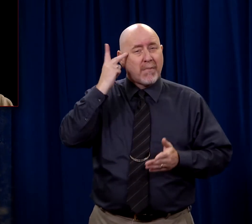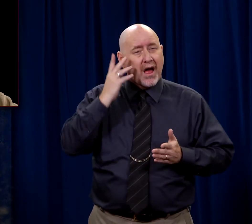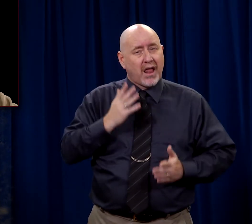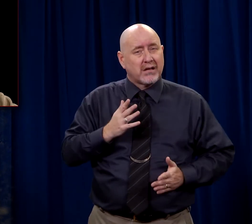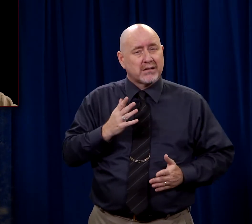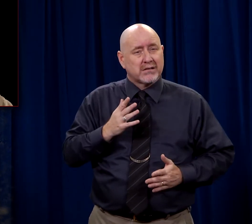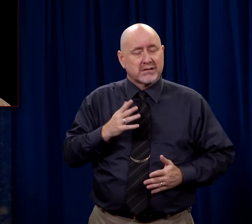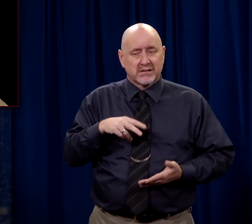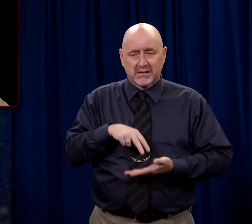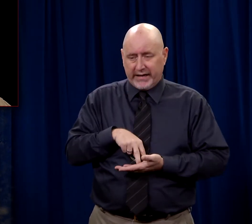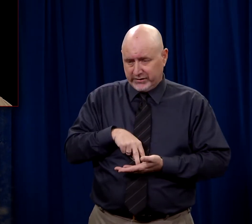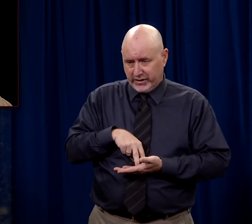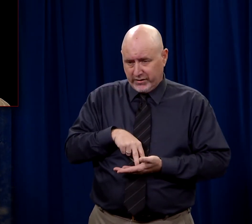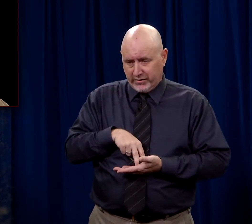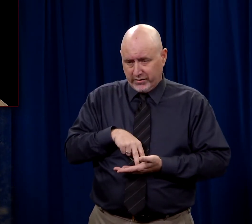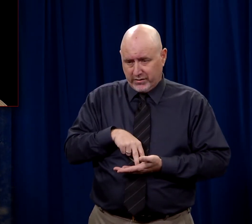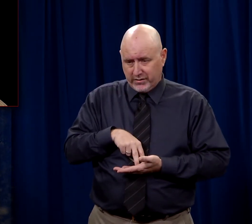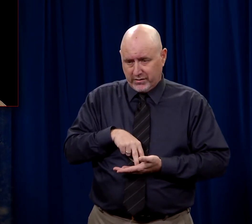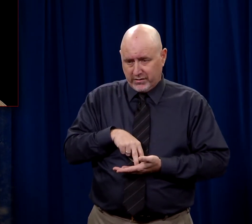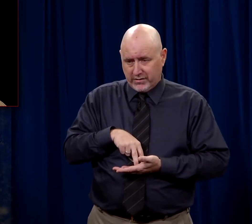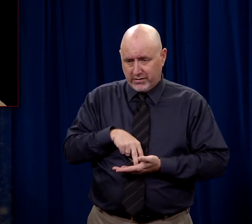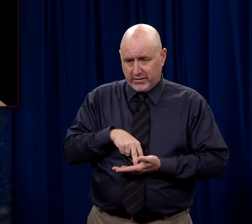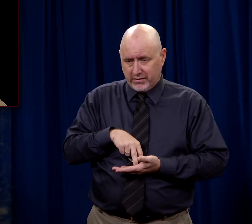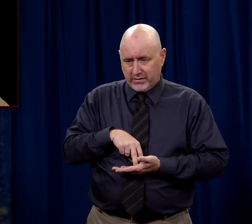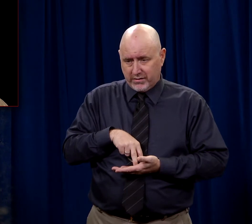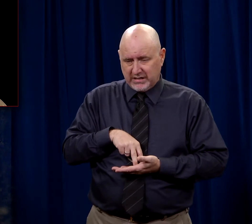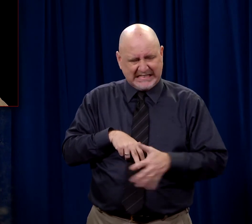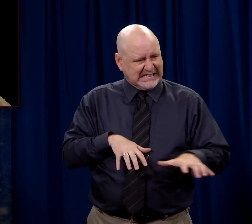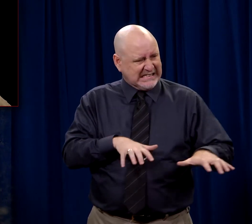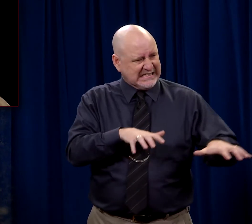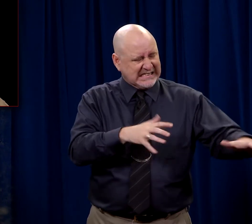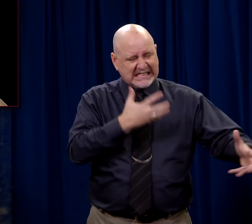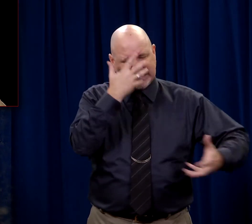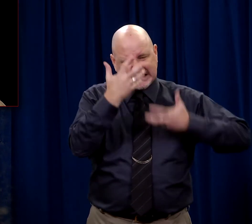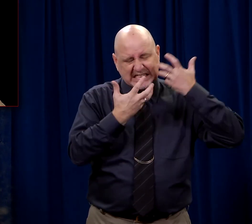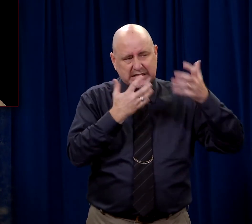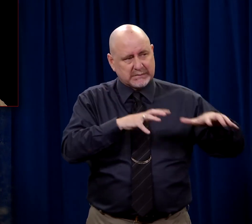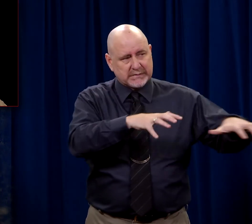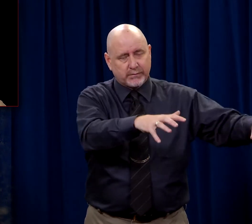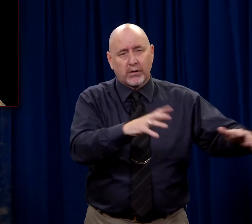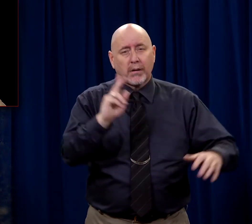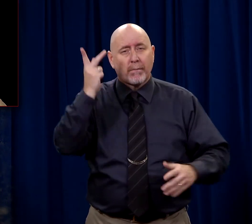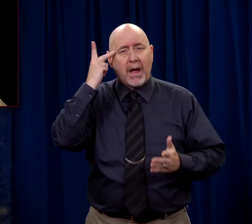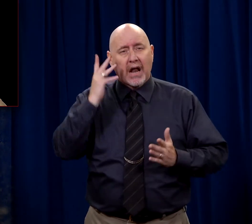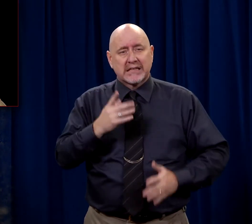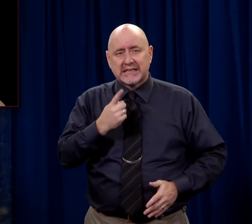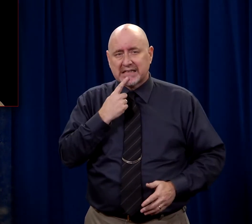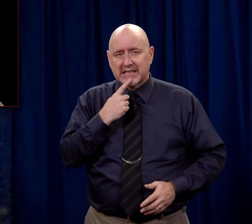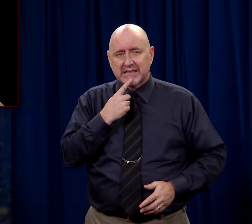Pilate stands there beside him and there's the angry mob and Pilate says,